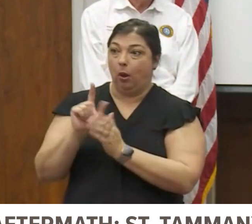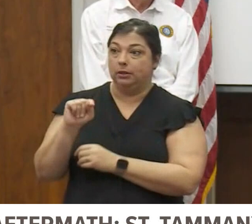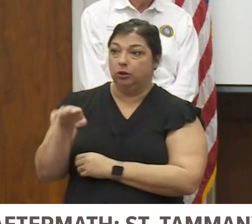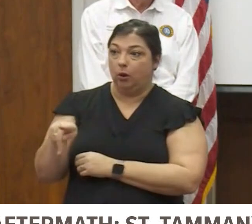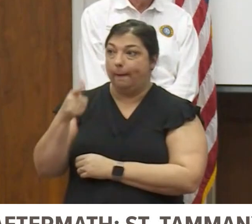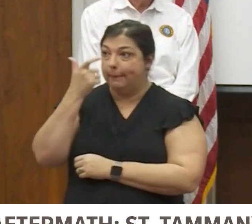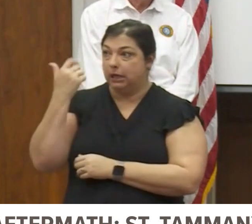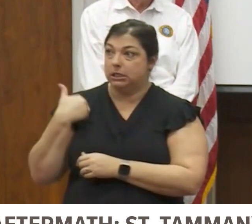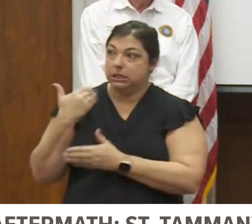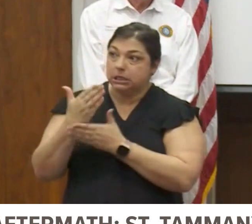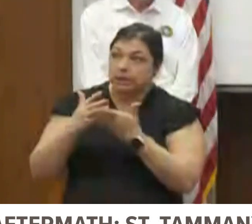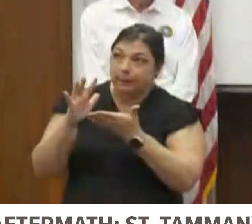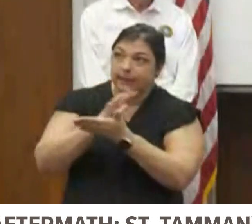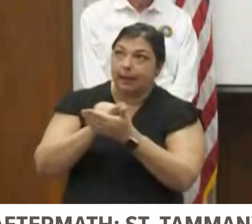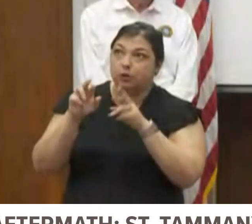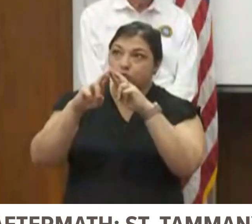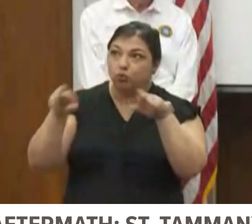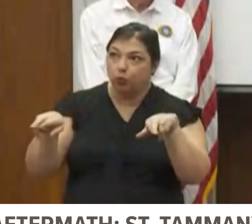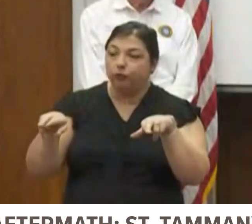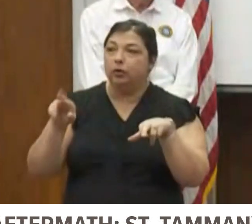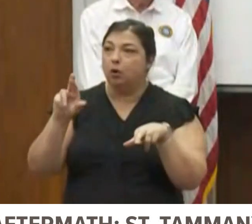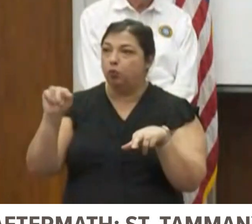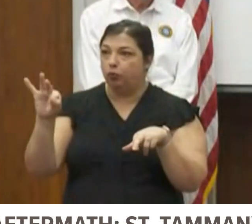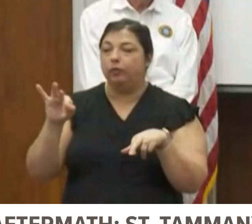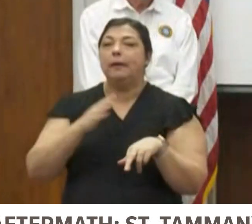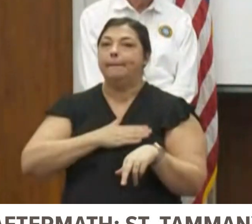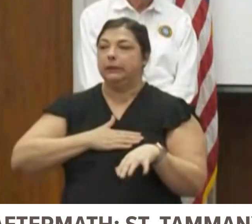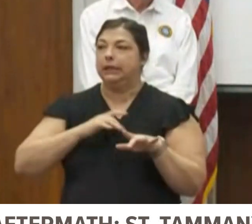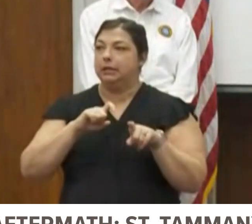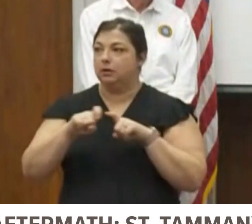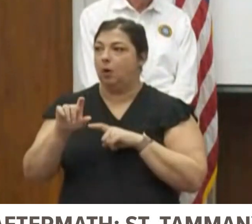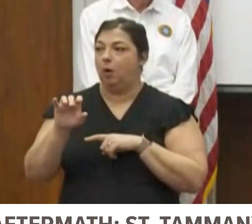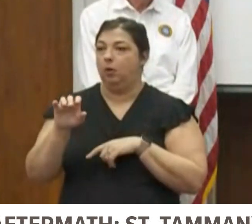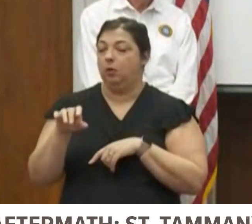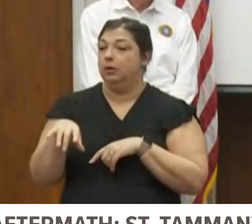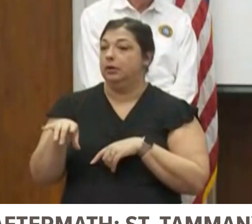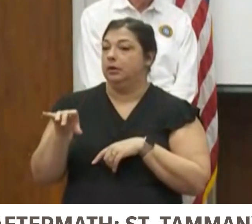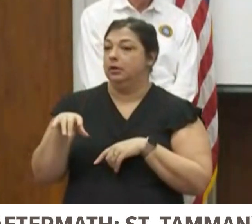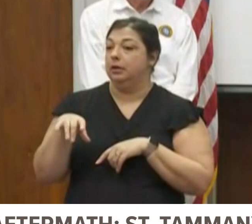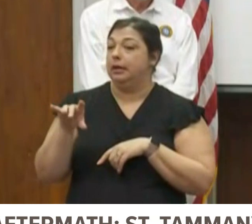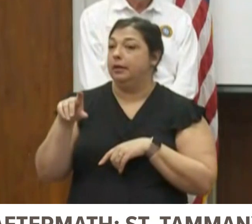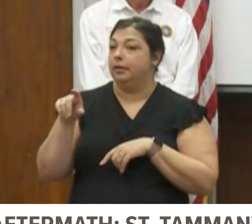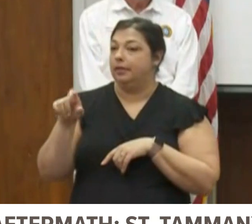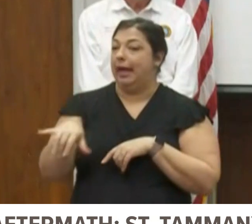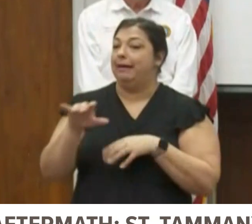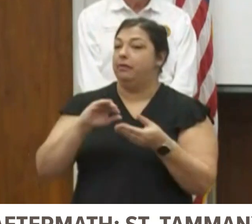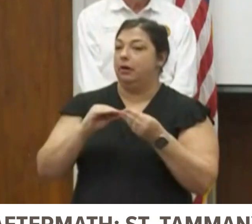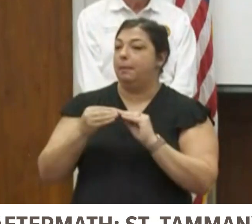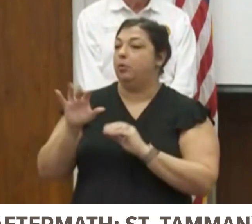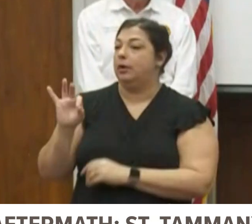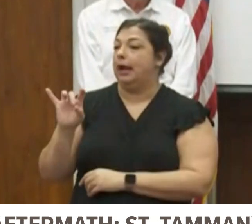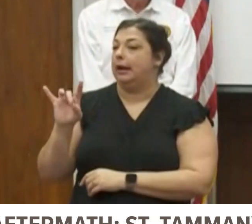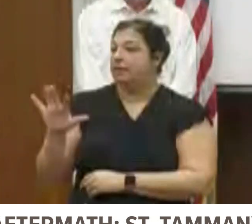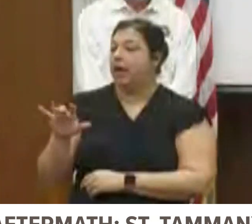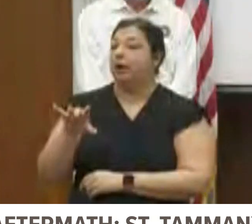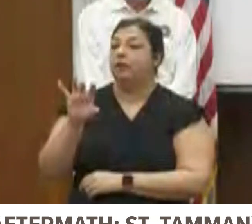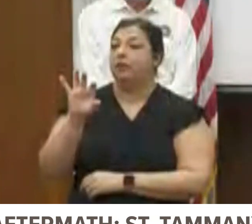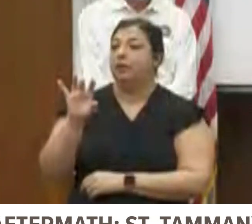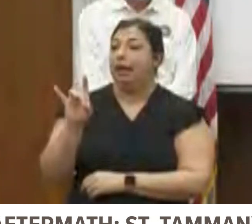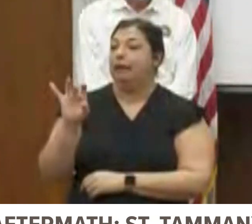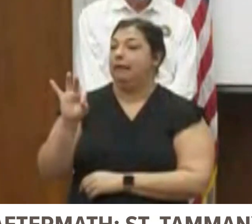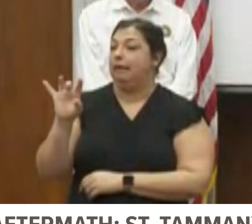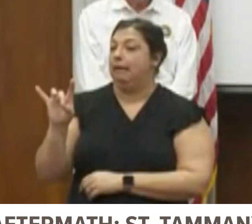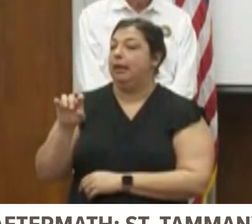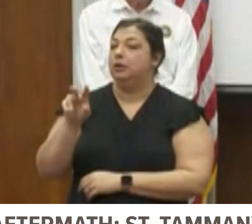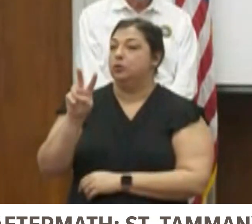tarp because they had some damage to their roof, by all means, contact that number, 898-2323, and we'll get you a blue tarp. So just